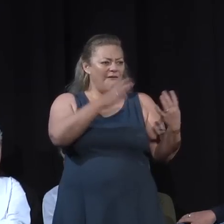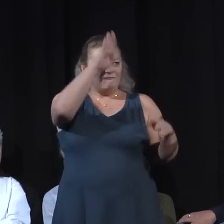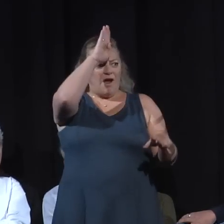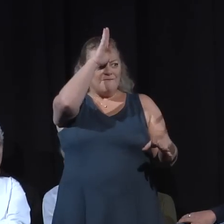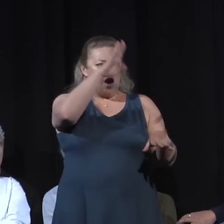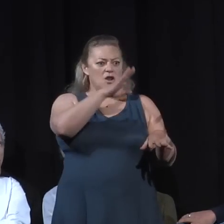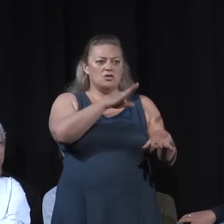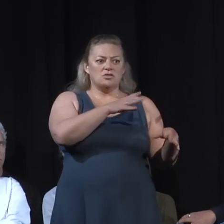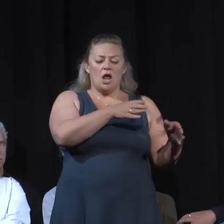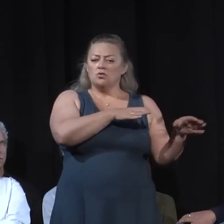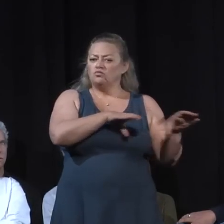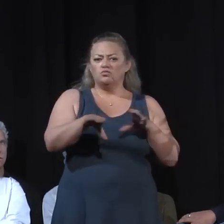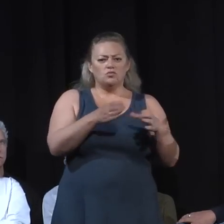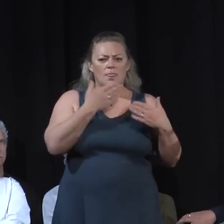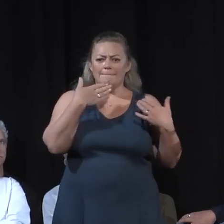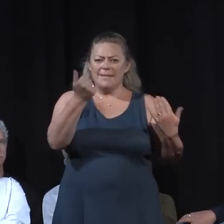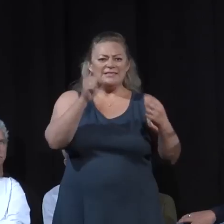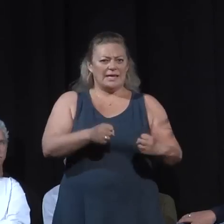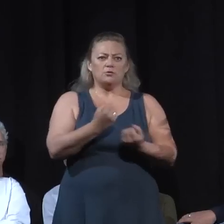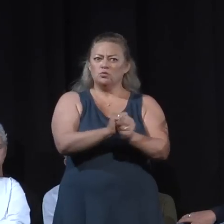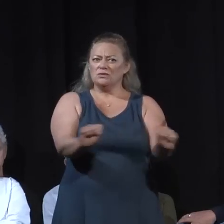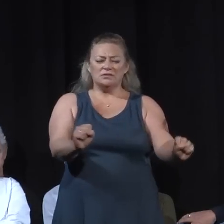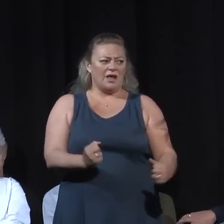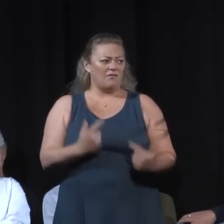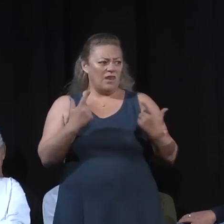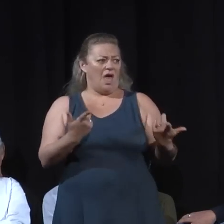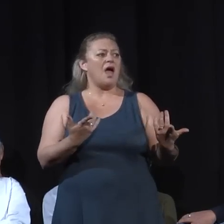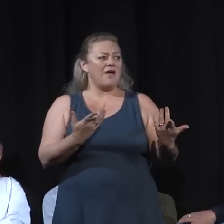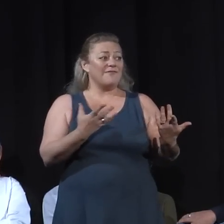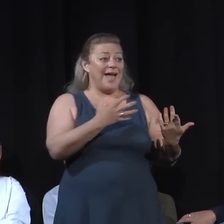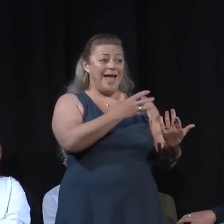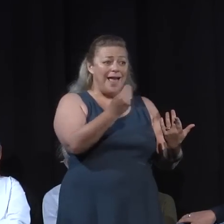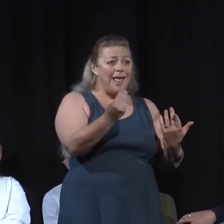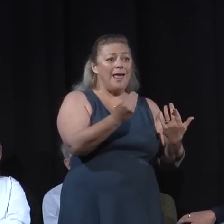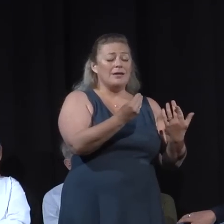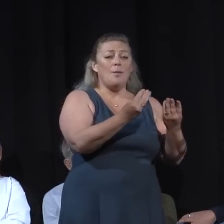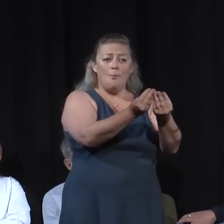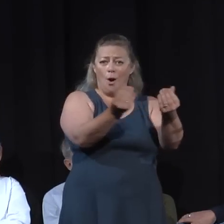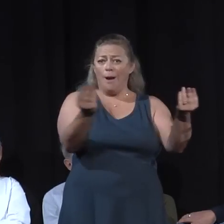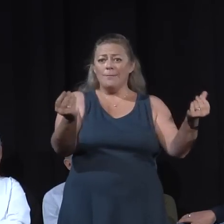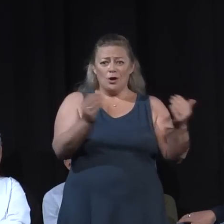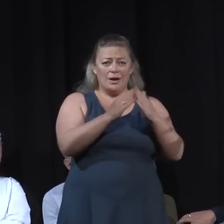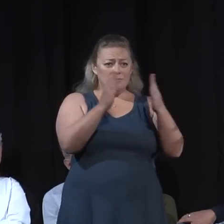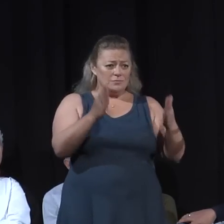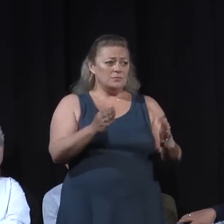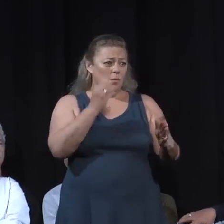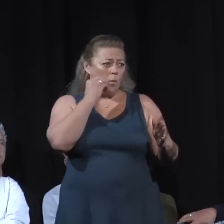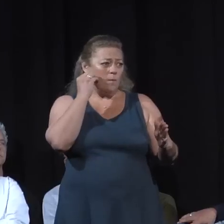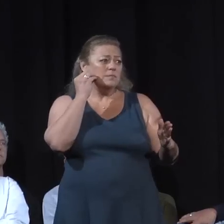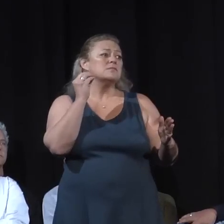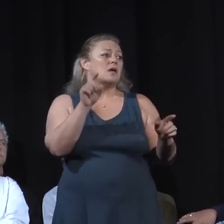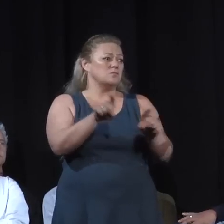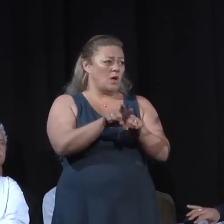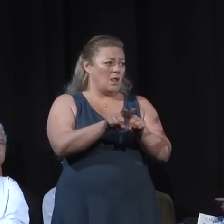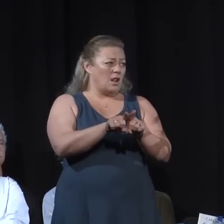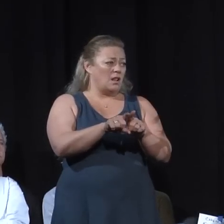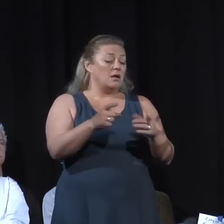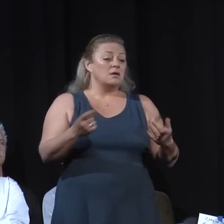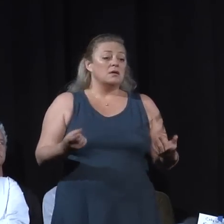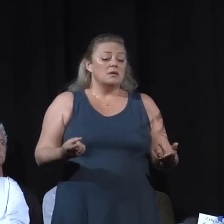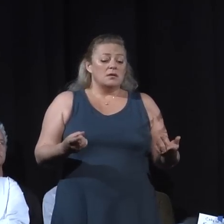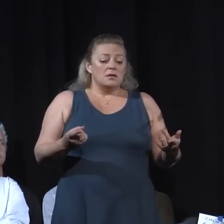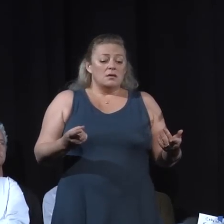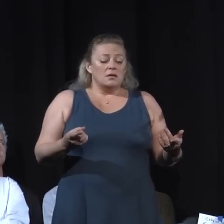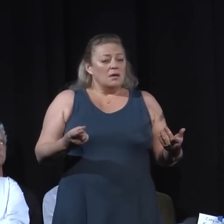it could to get to the properties as well. I think with watching the news, there's no new information I will give you as far as what this